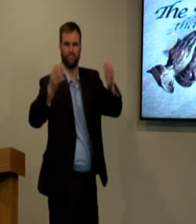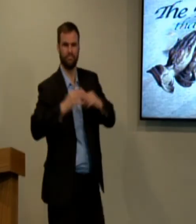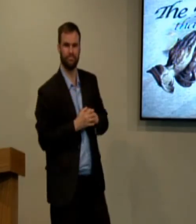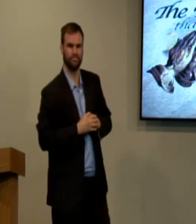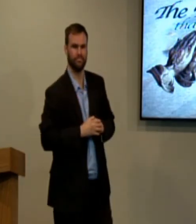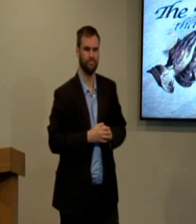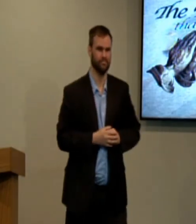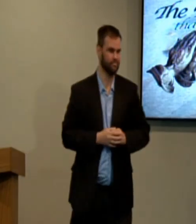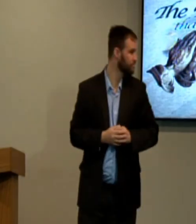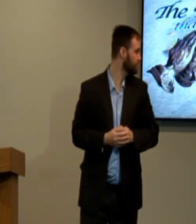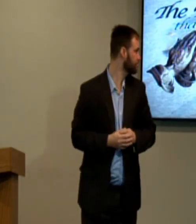Please stand.